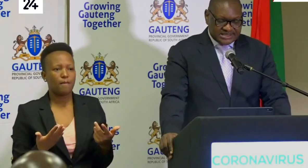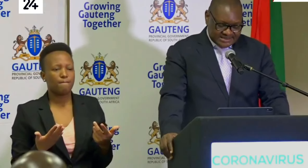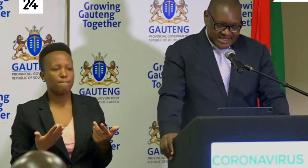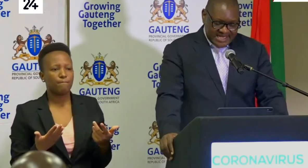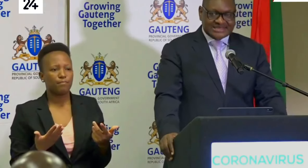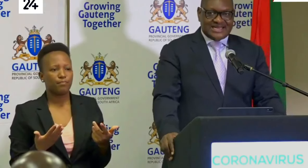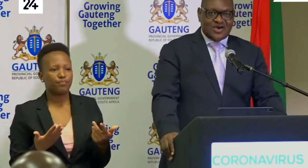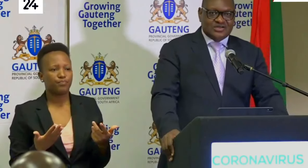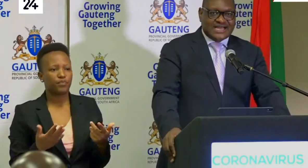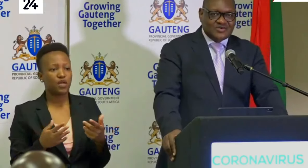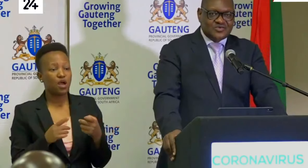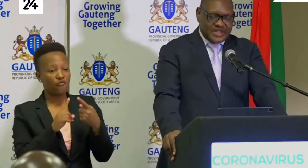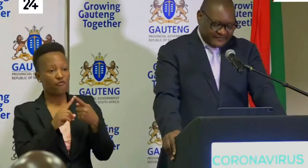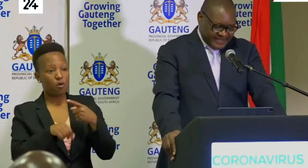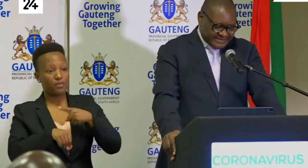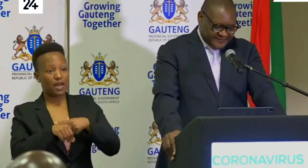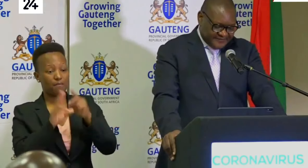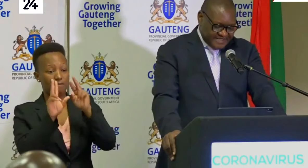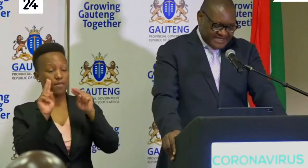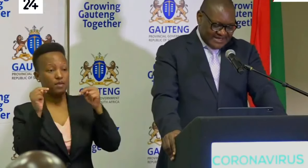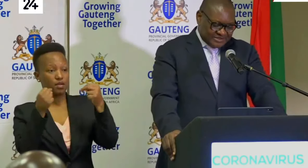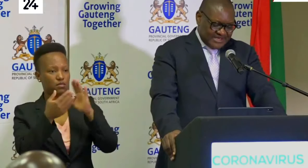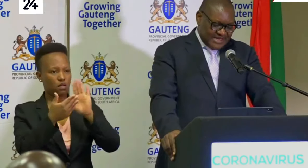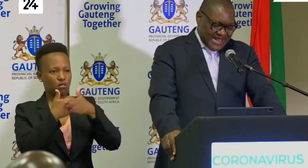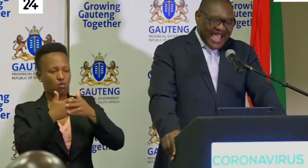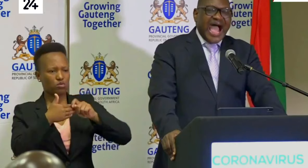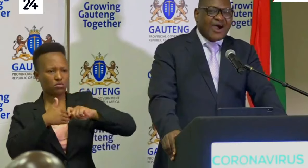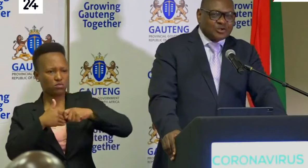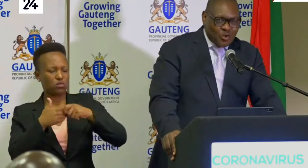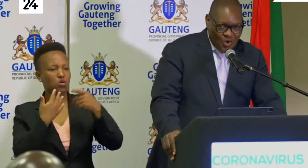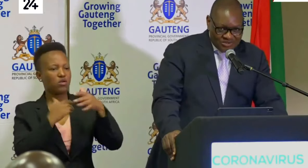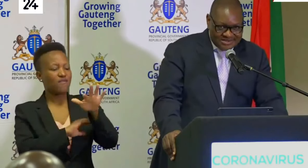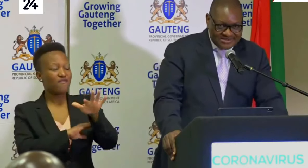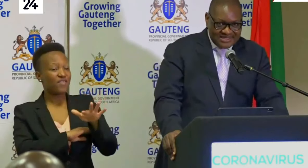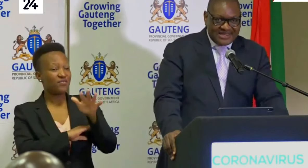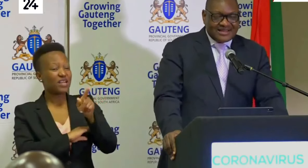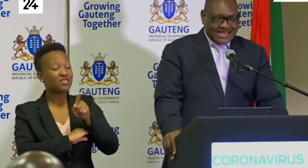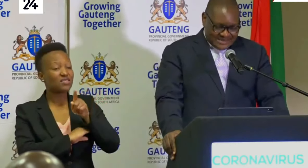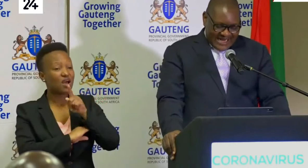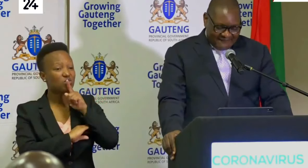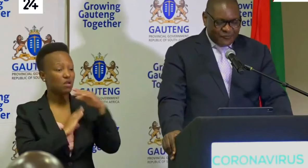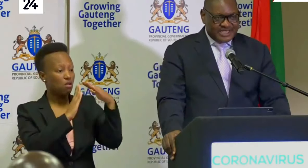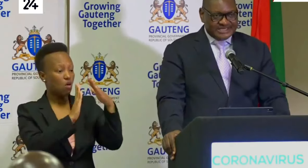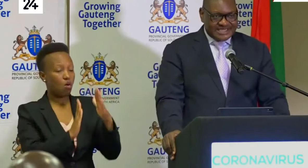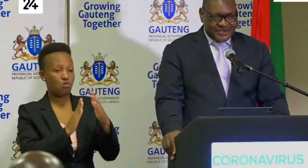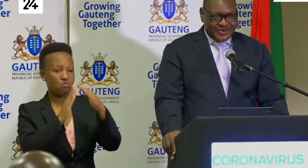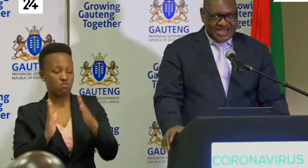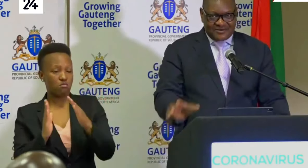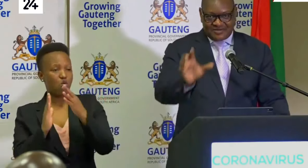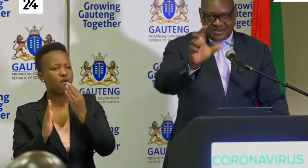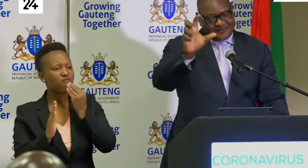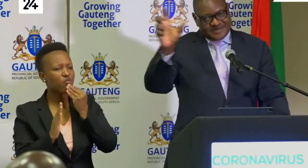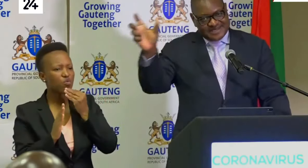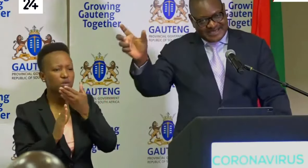since the national lockdown, we have reached 15,000 households that are food insecure.